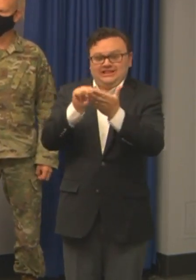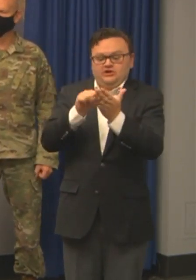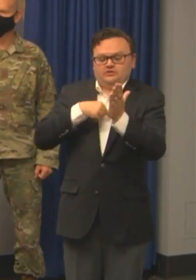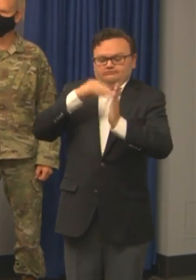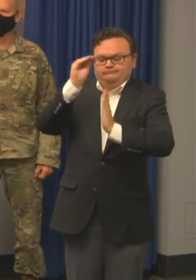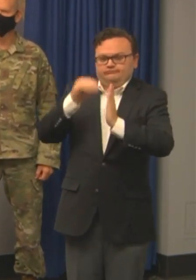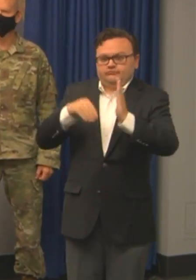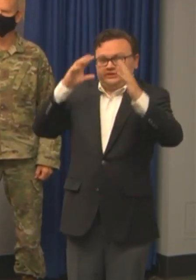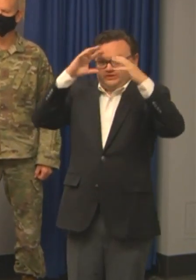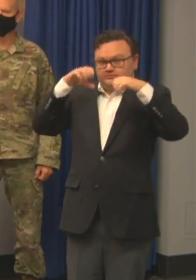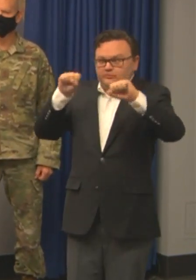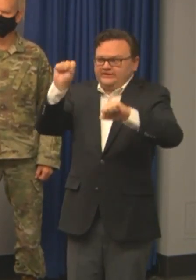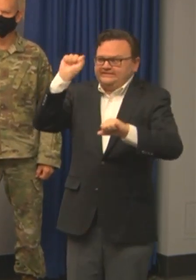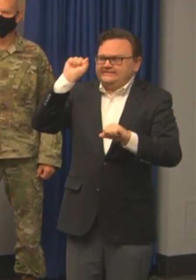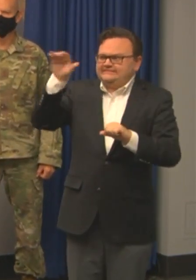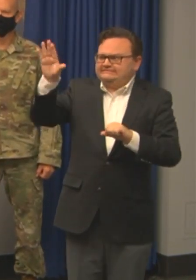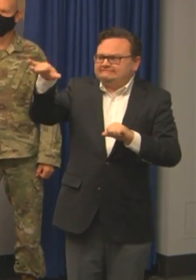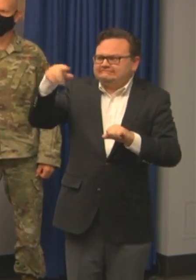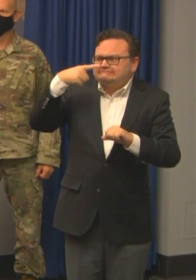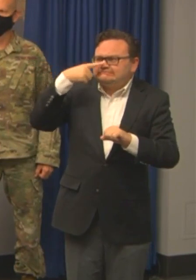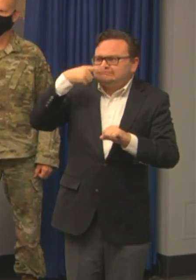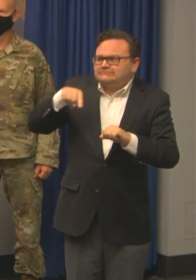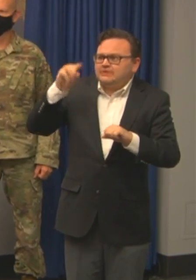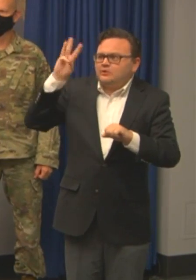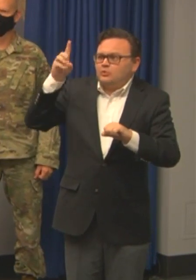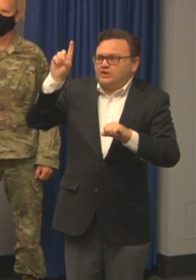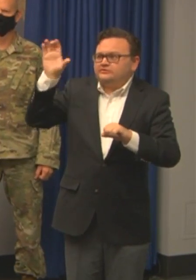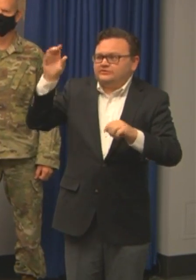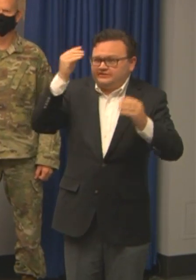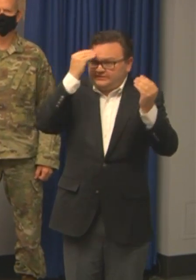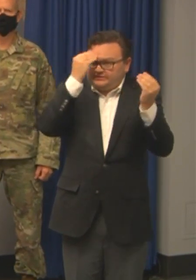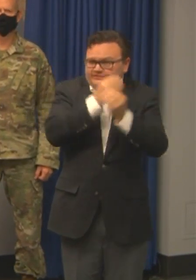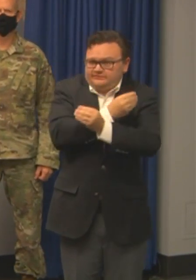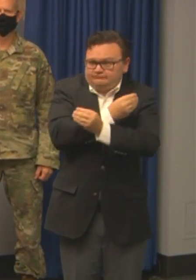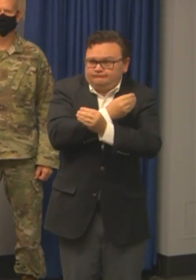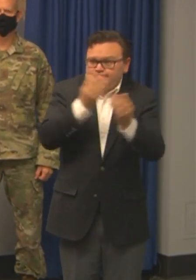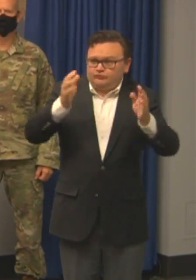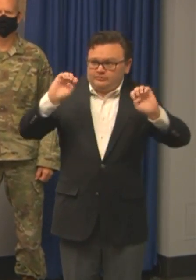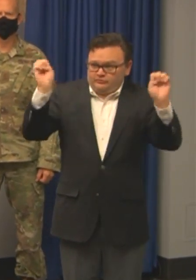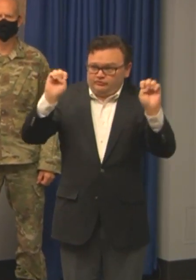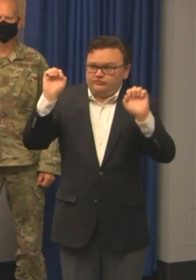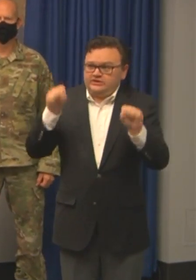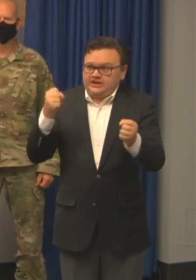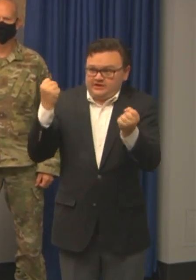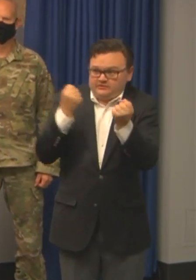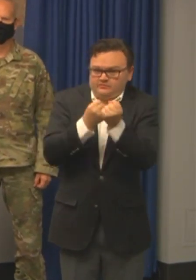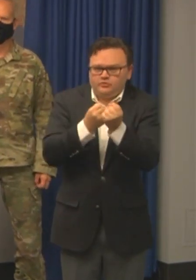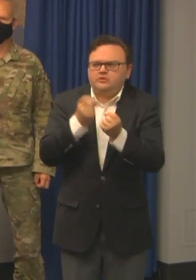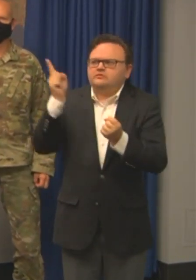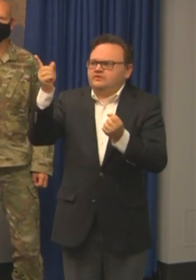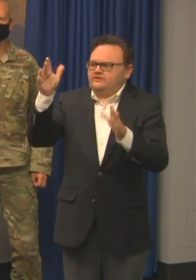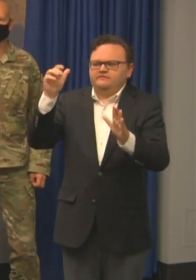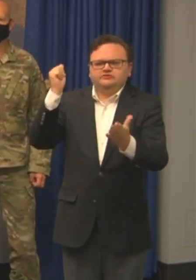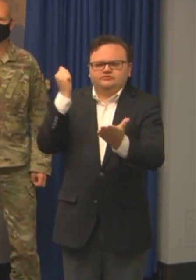a federal disaster declaration. We just got word this morning that that has been approved and will